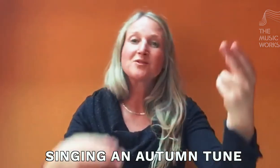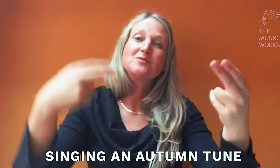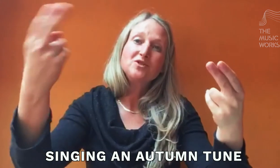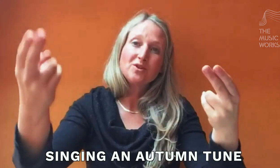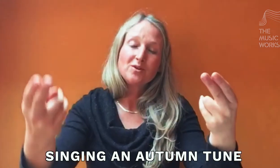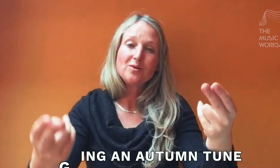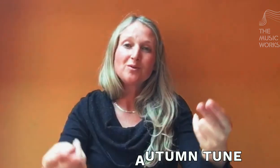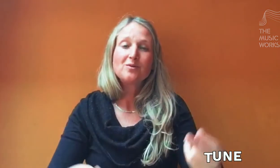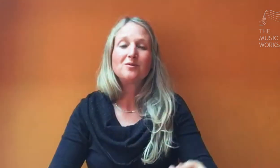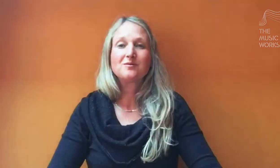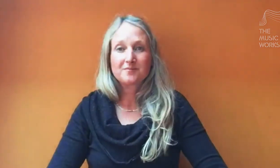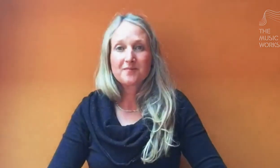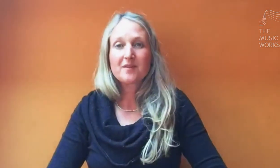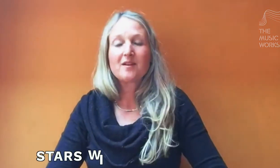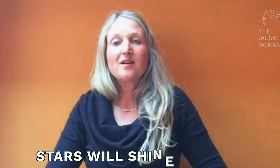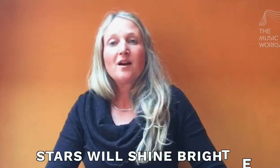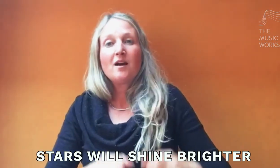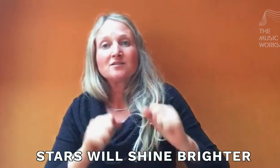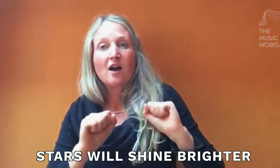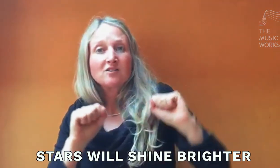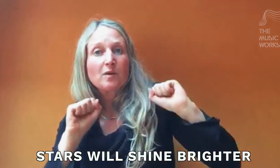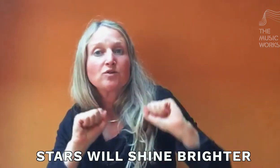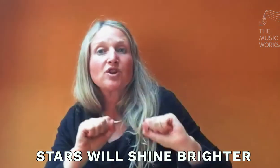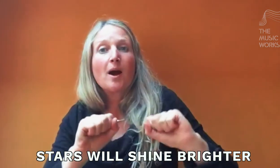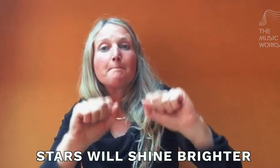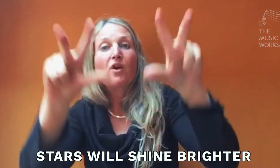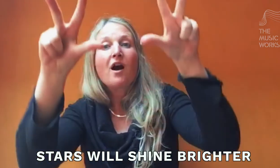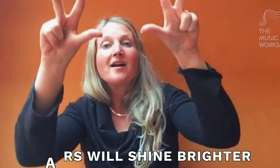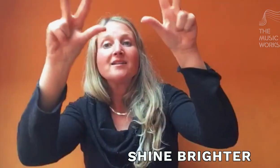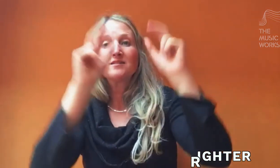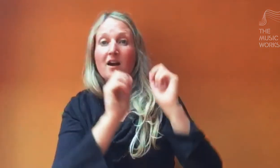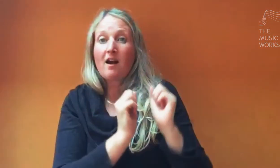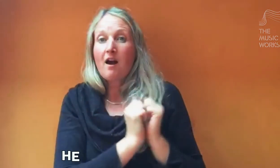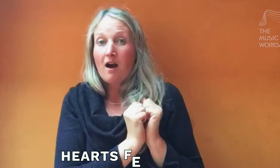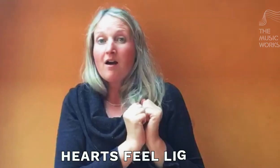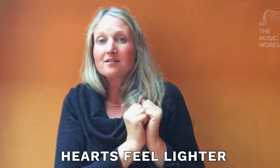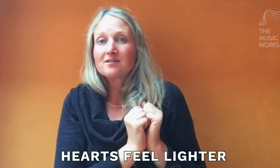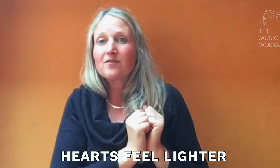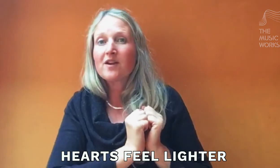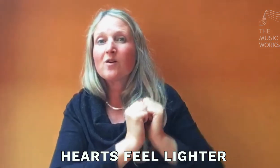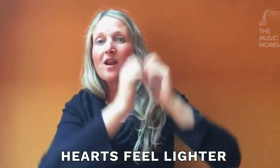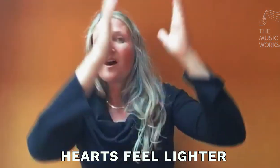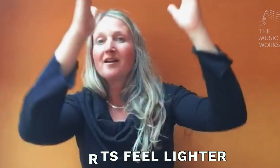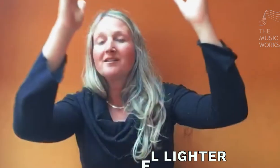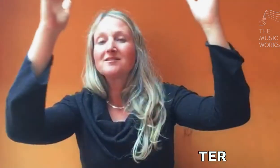tune. Stars will shine brighter, hearts feel lighter